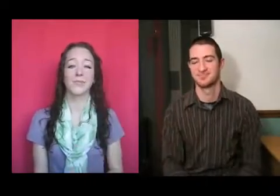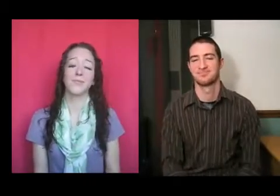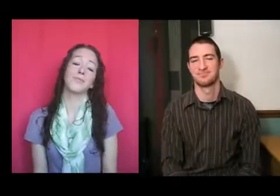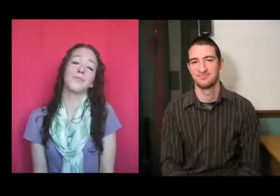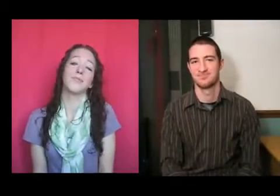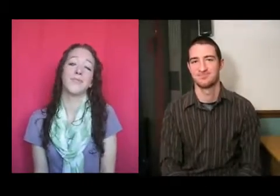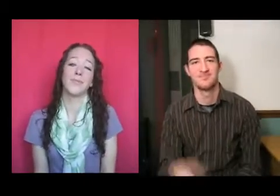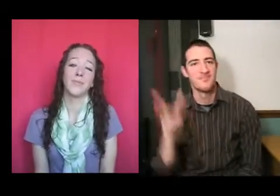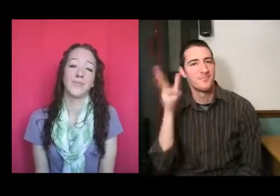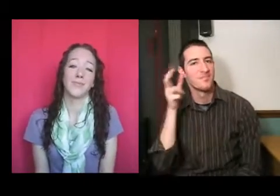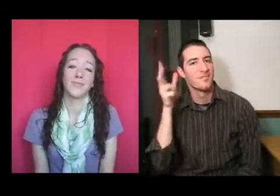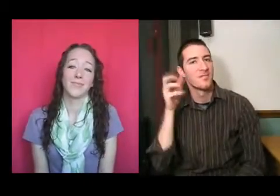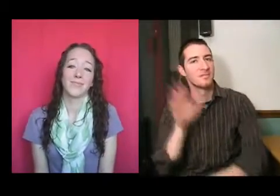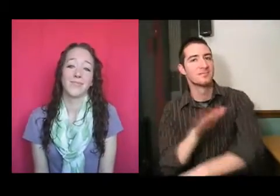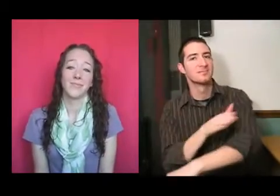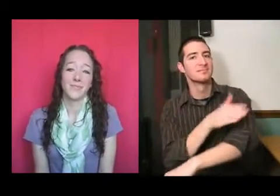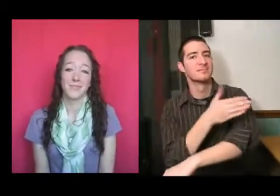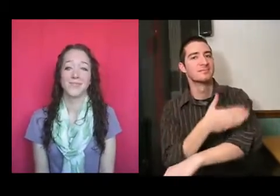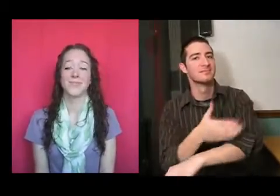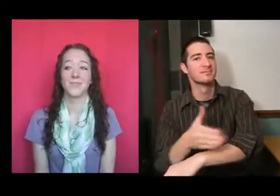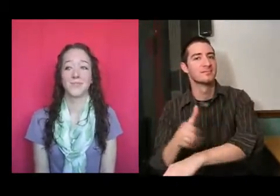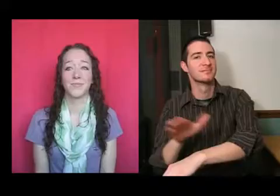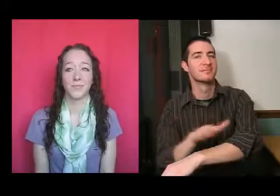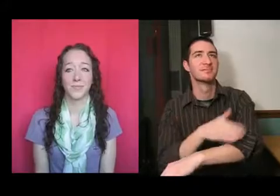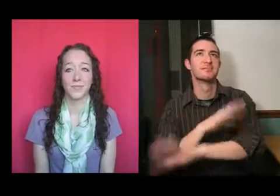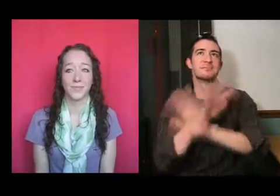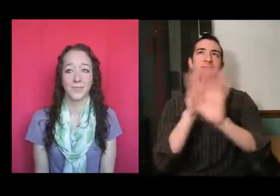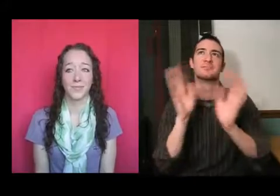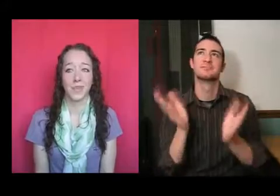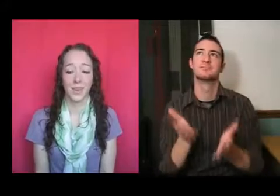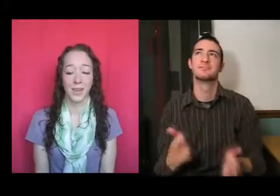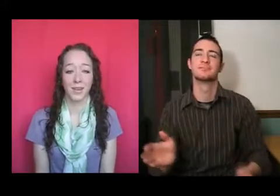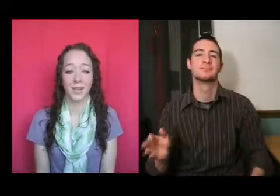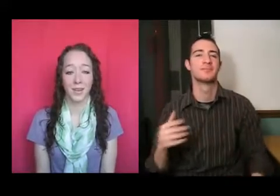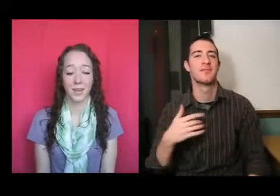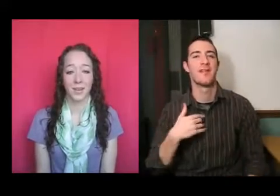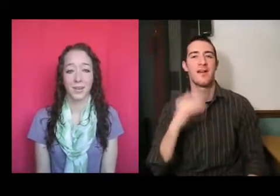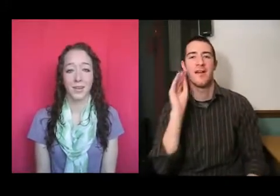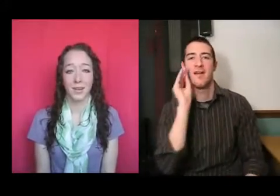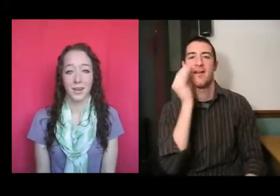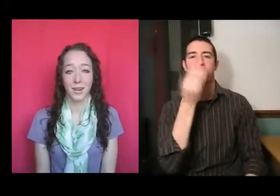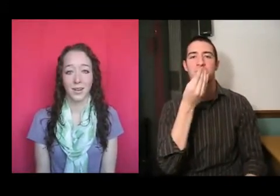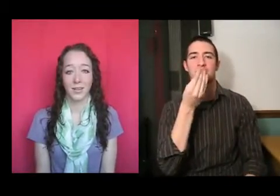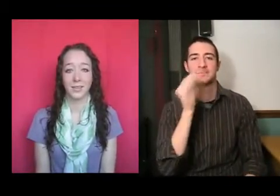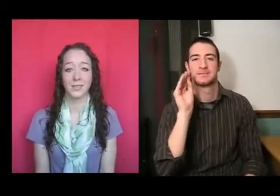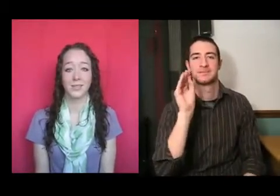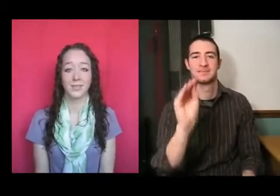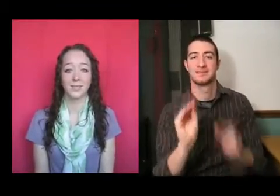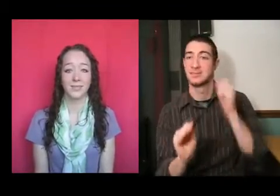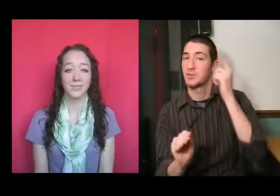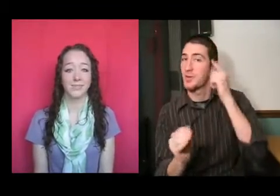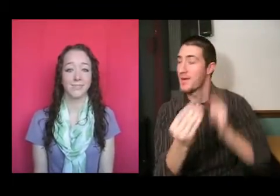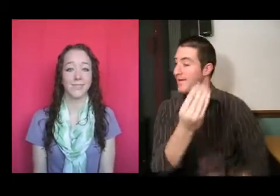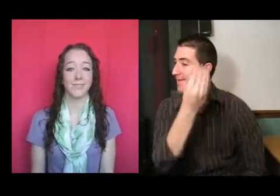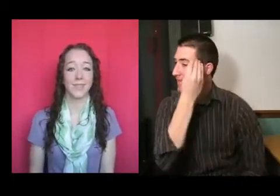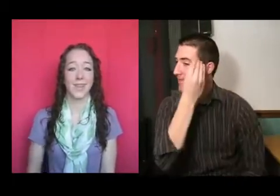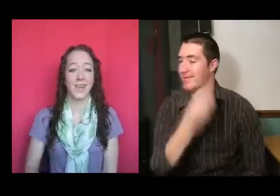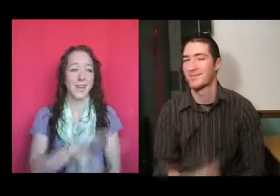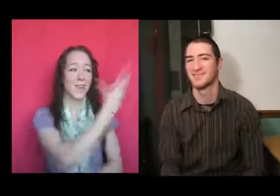You'll hear the music fill the air. I'll put a flower in your hair. And